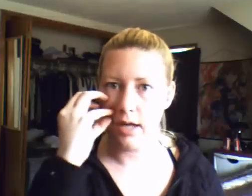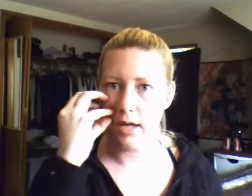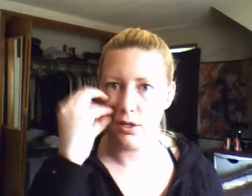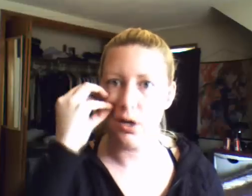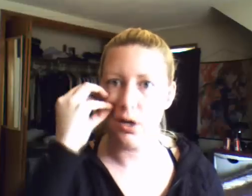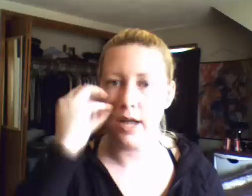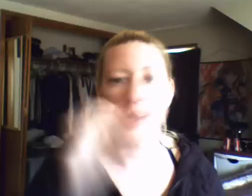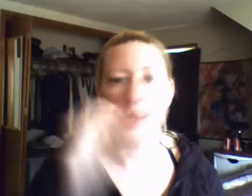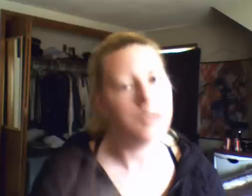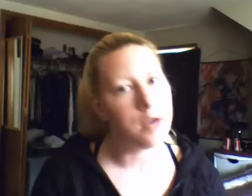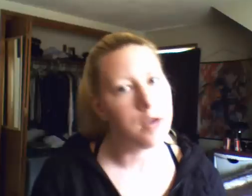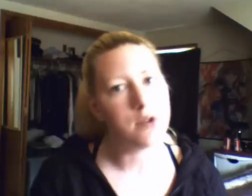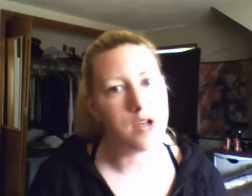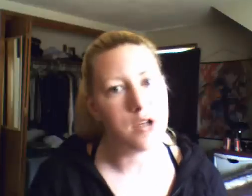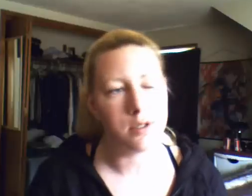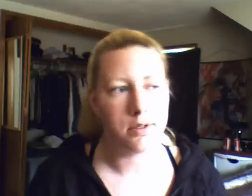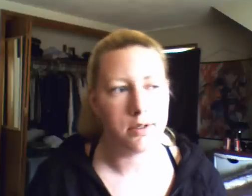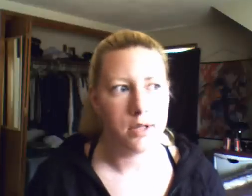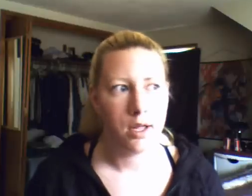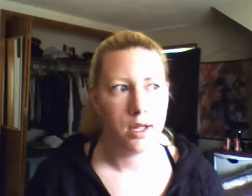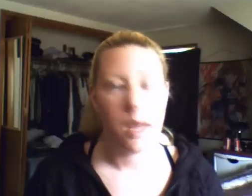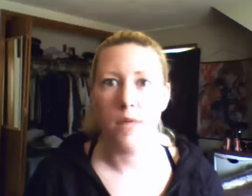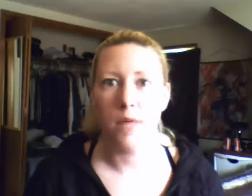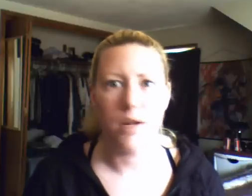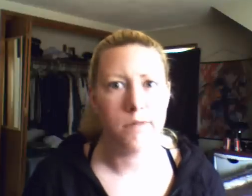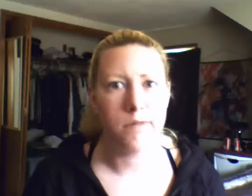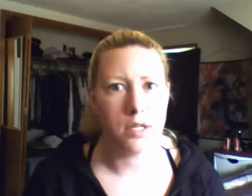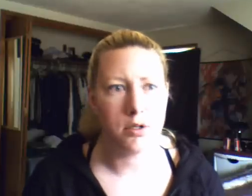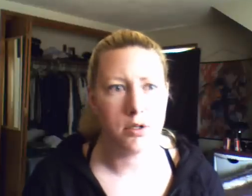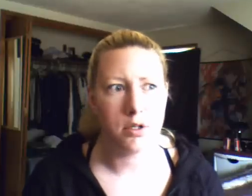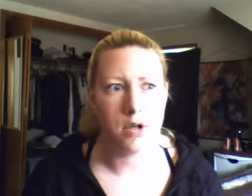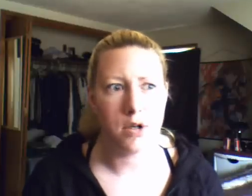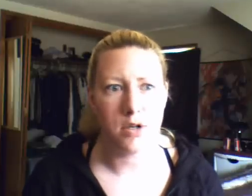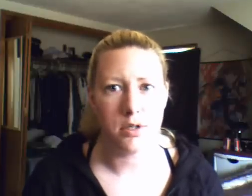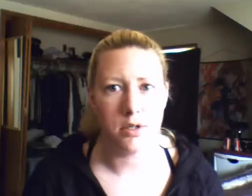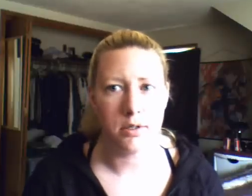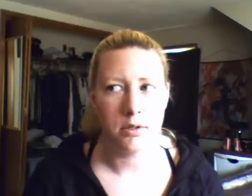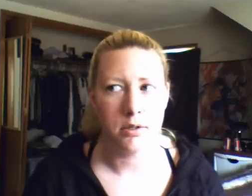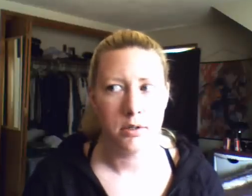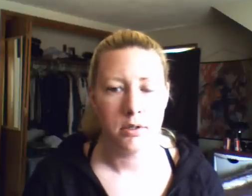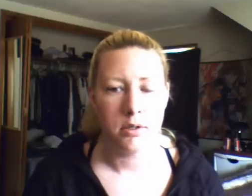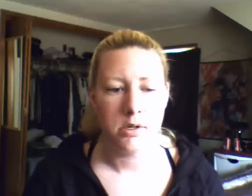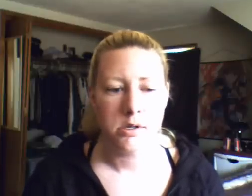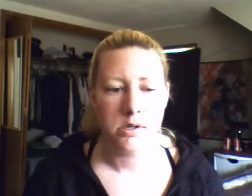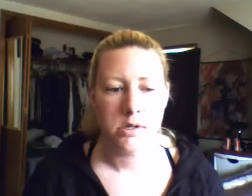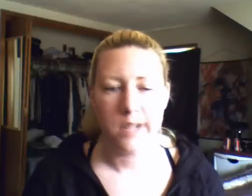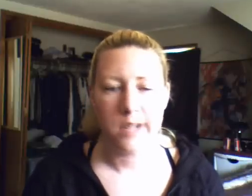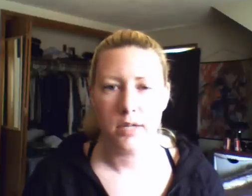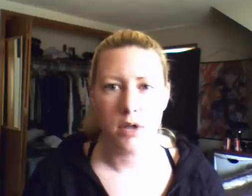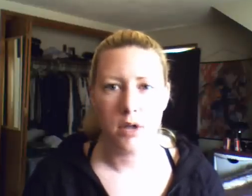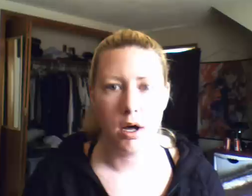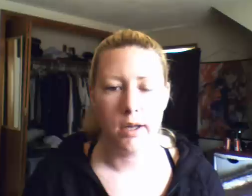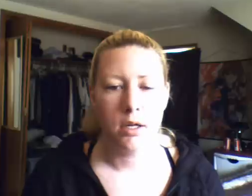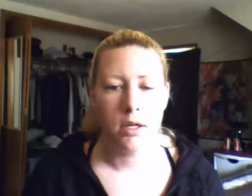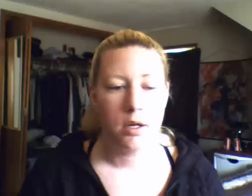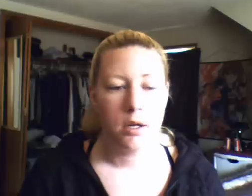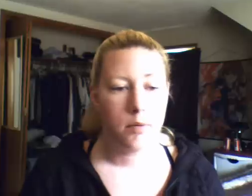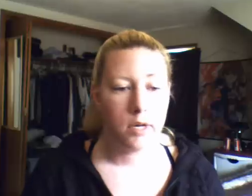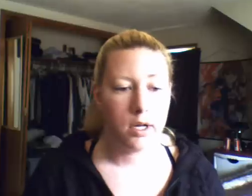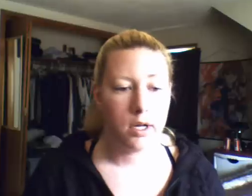that contracts yeah contractions I'm getting facial contractions that sounds odd but